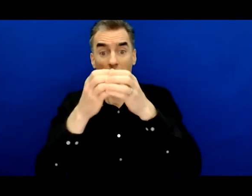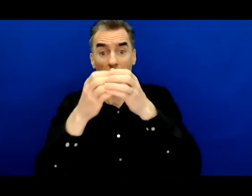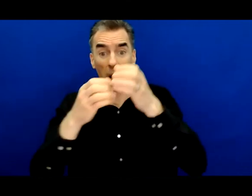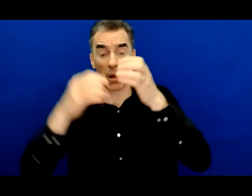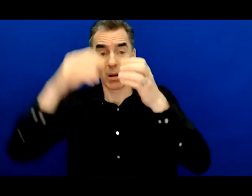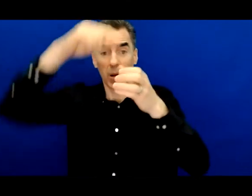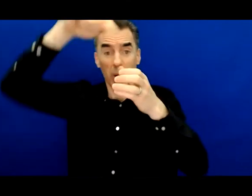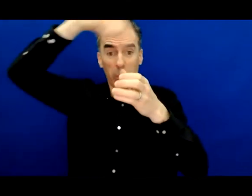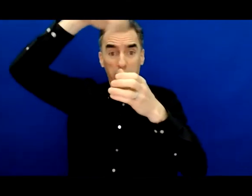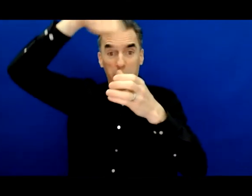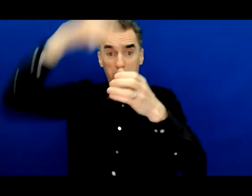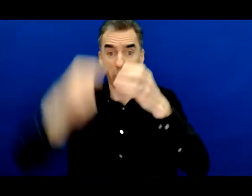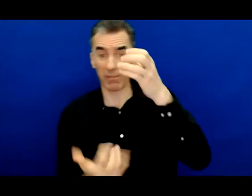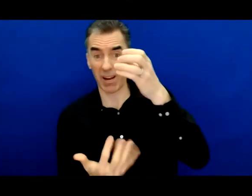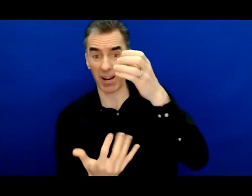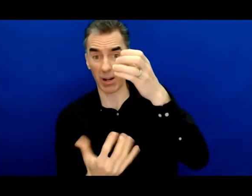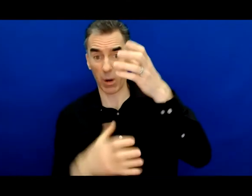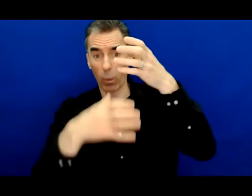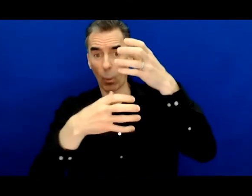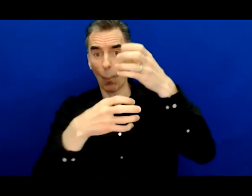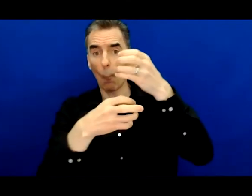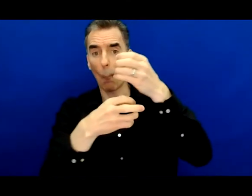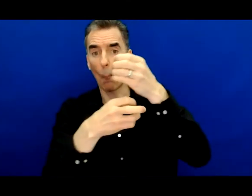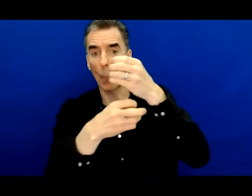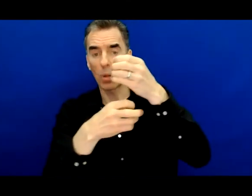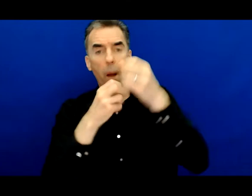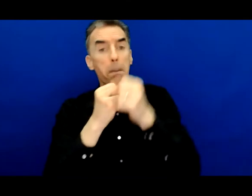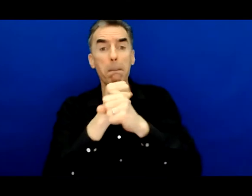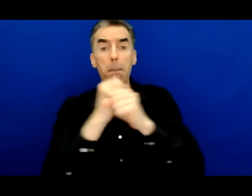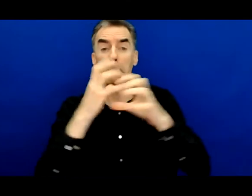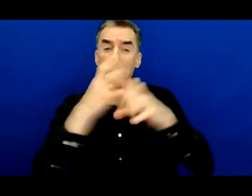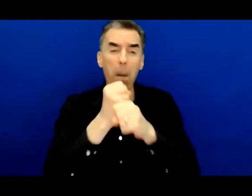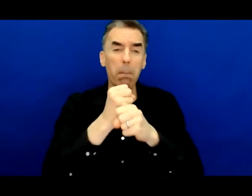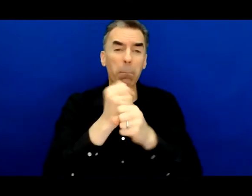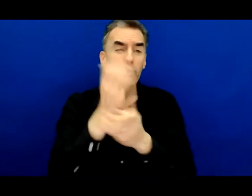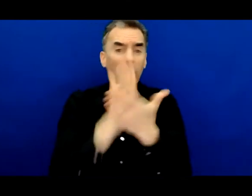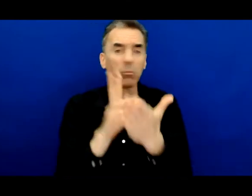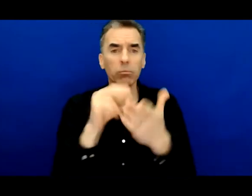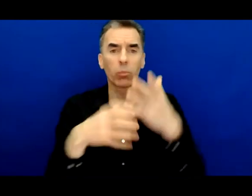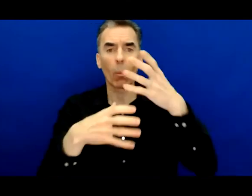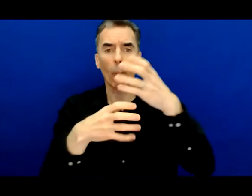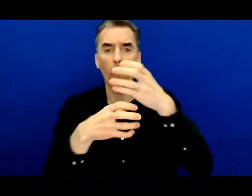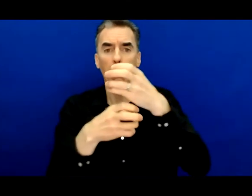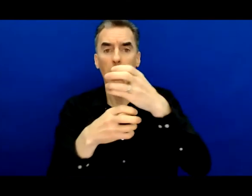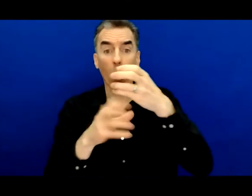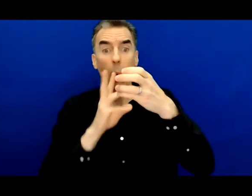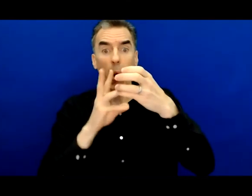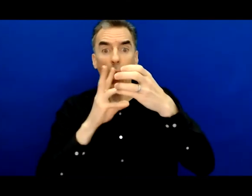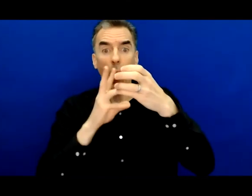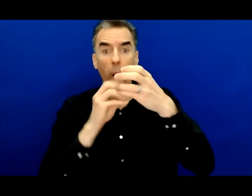it shrunk from the heat, but it didn't burst. Instead, it brought the water to a steady boil.